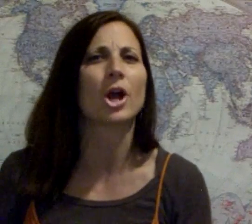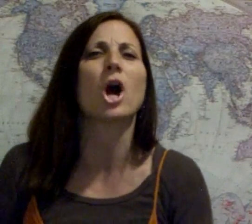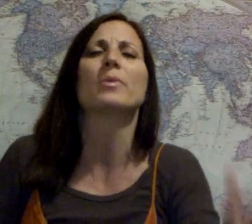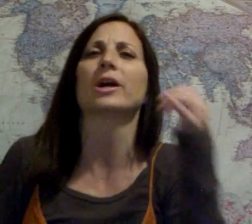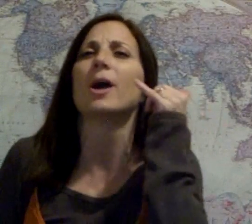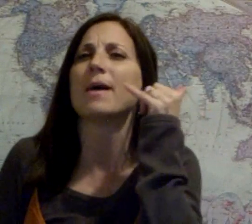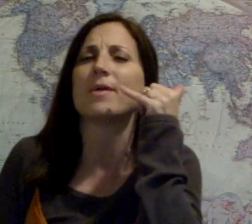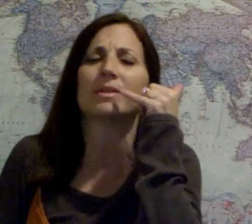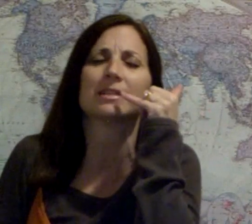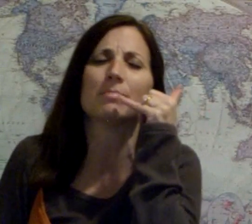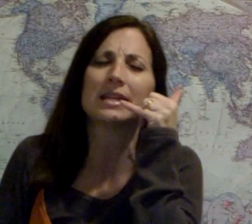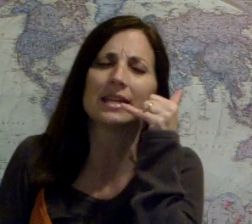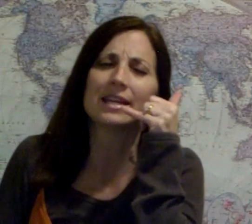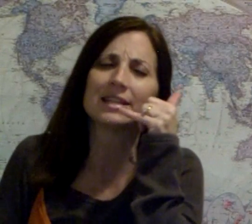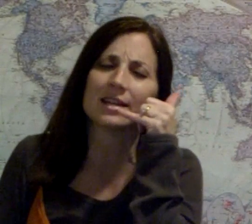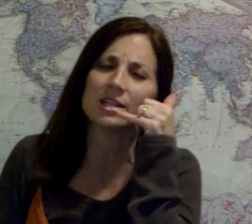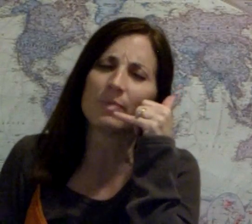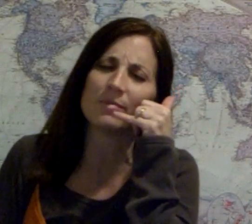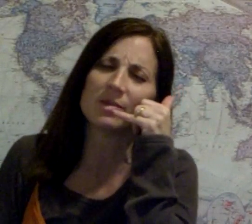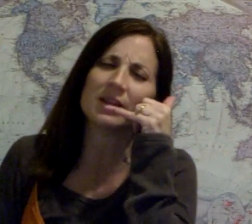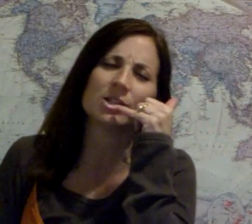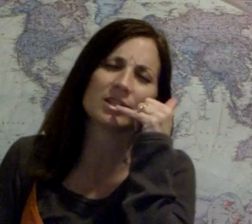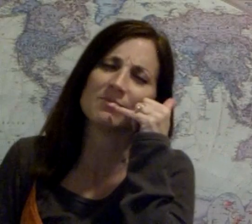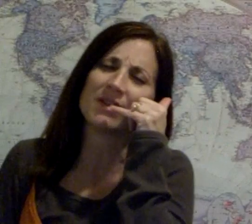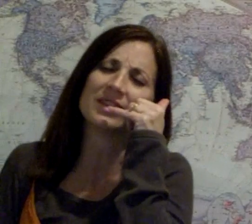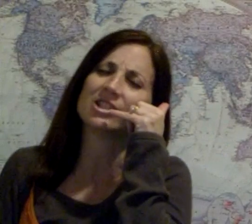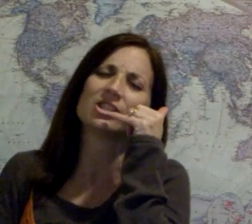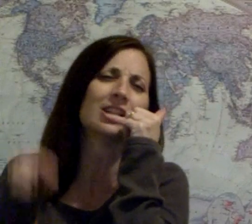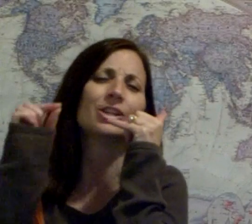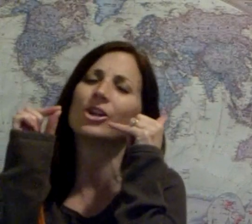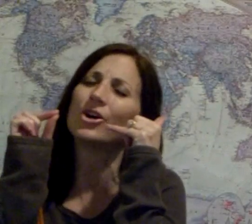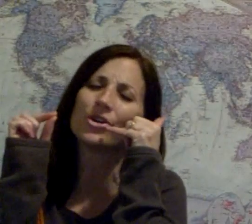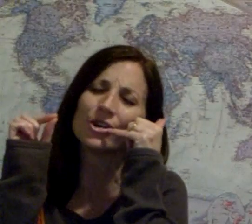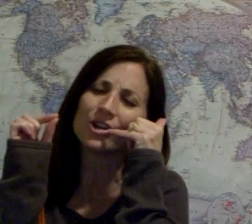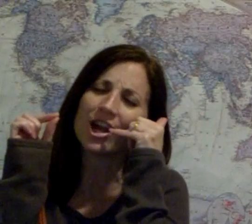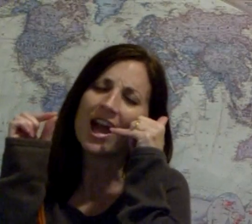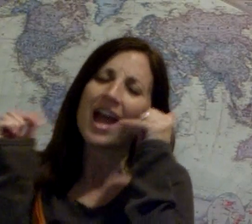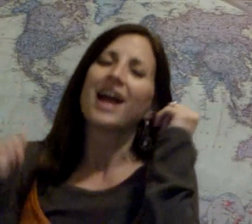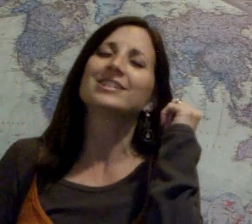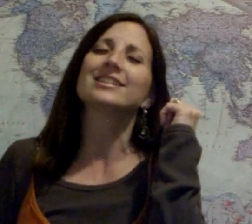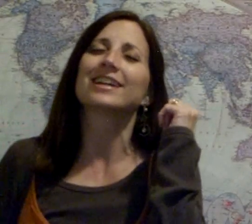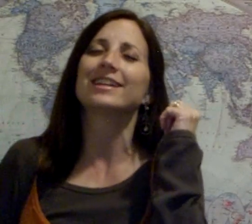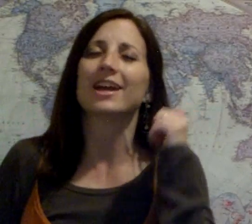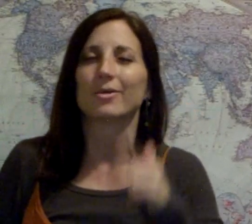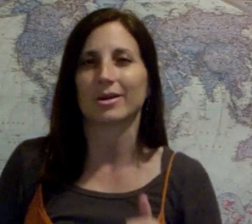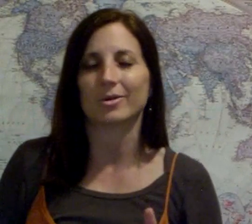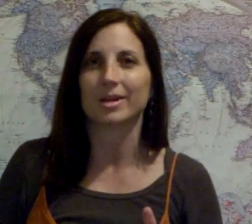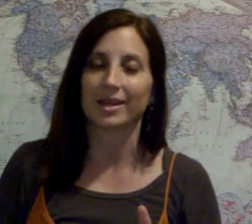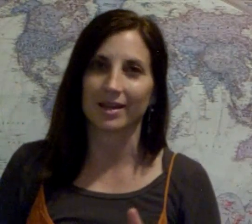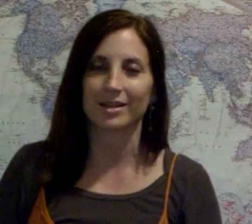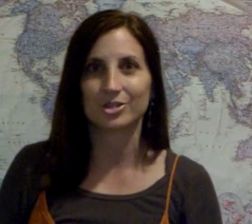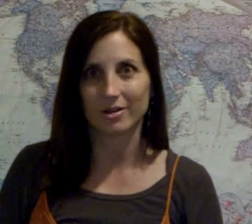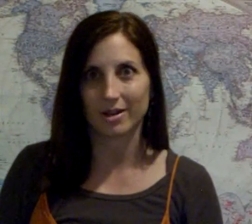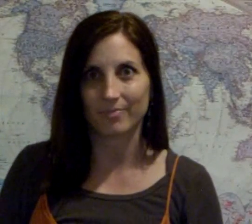want to go home, and I called my mom, and I said, please, can you spot me the money to accept my visa just a little longer? And she said, go home and get a job.